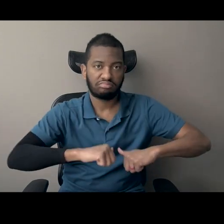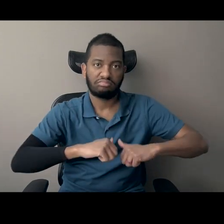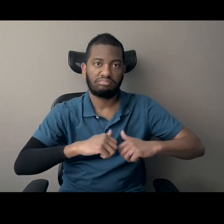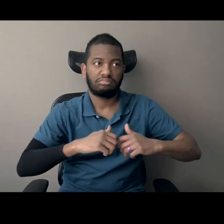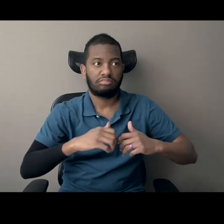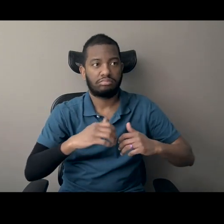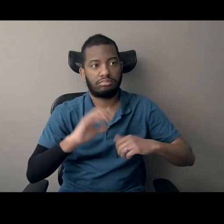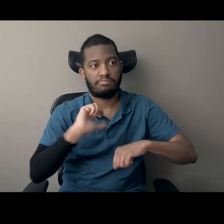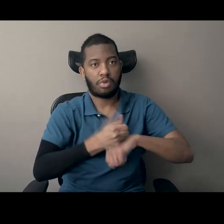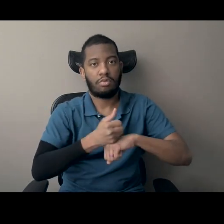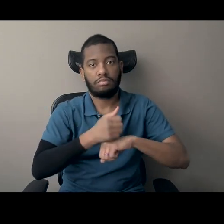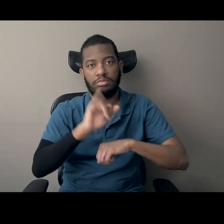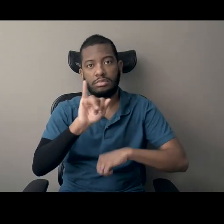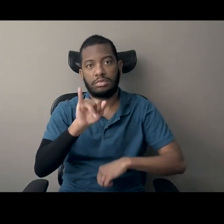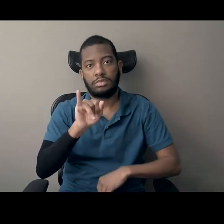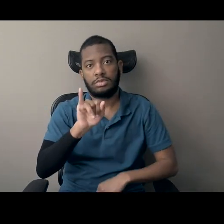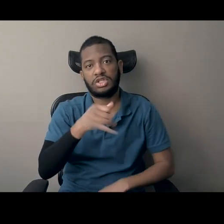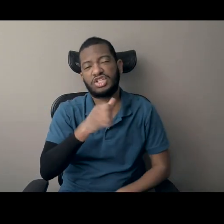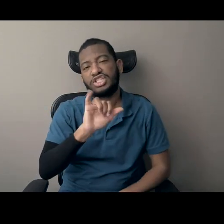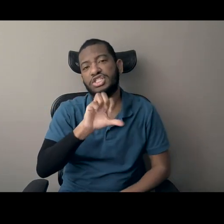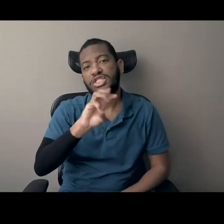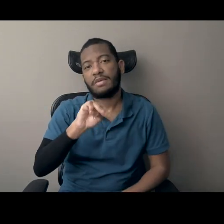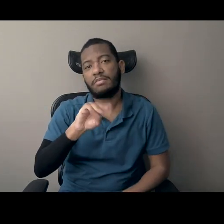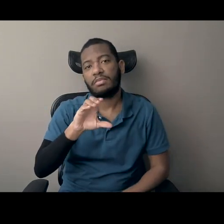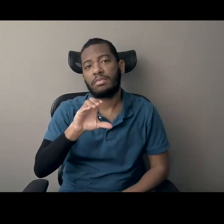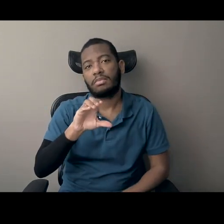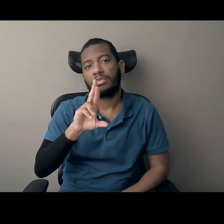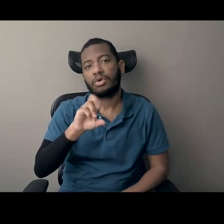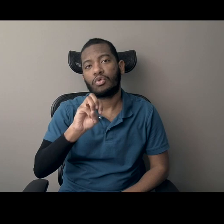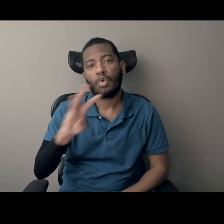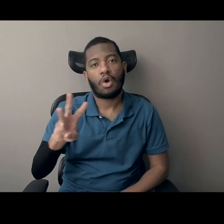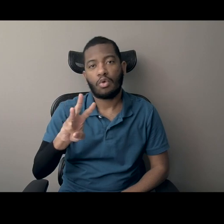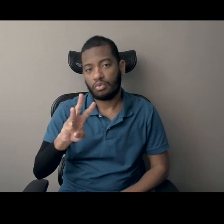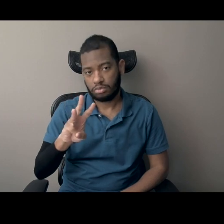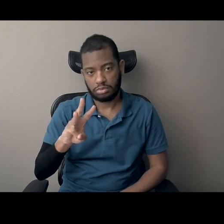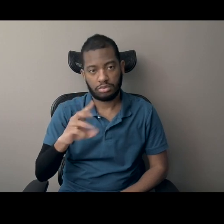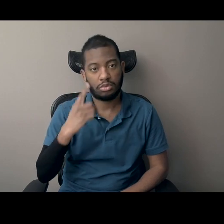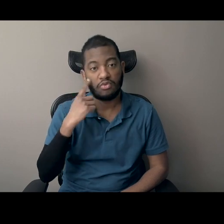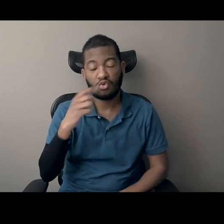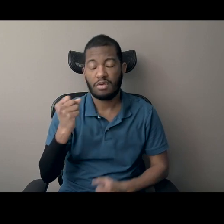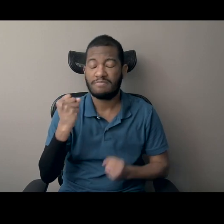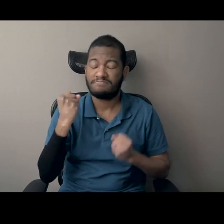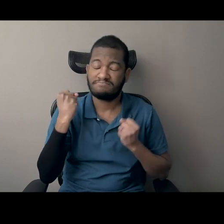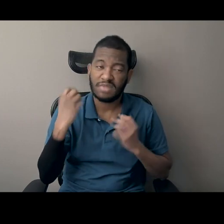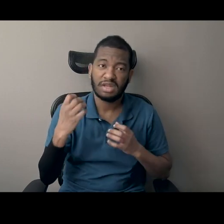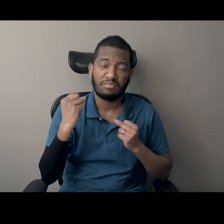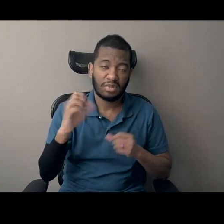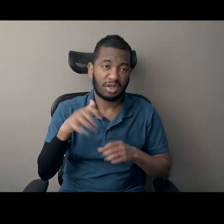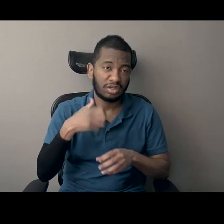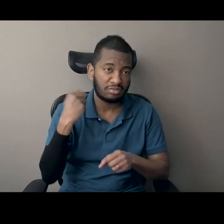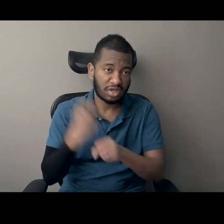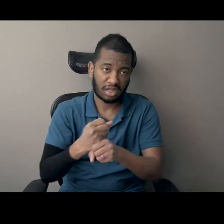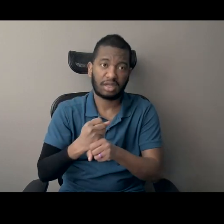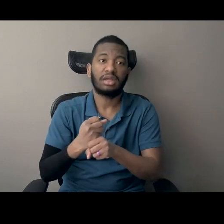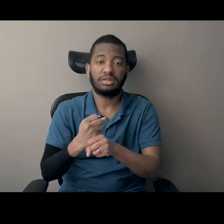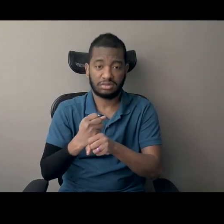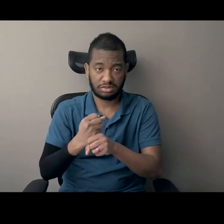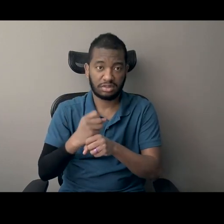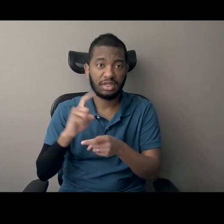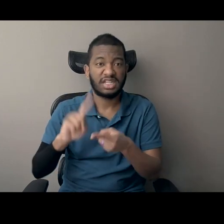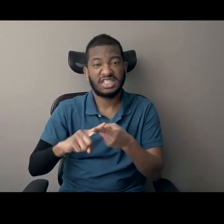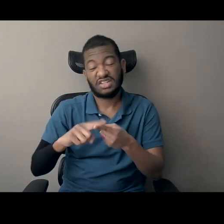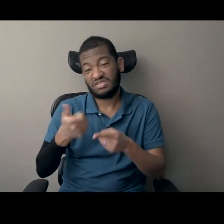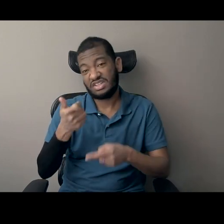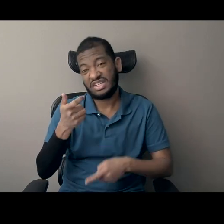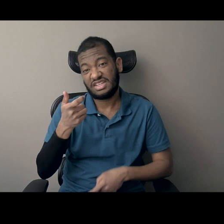Jim Crow for many decades to come until the civil rights movement of the 1950s and 60s, which in many ways stems from